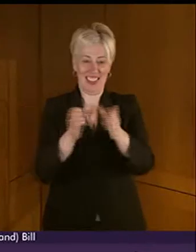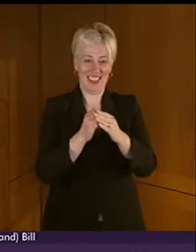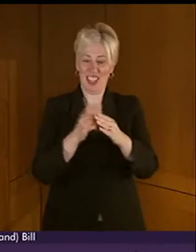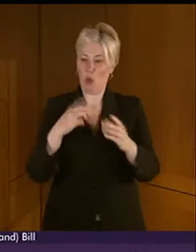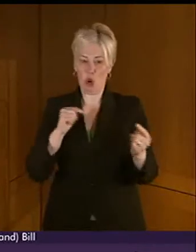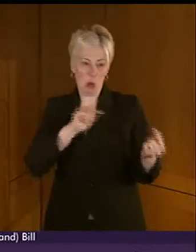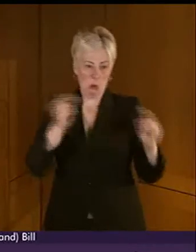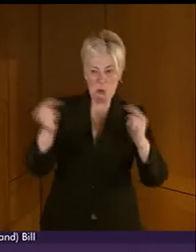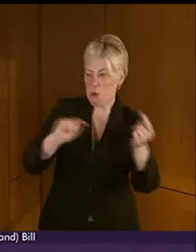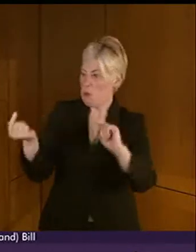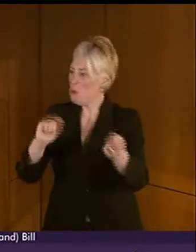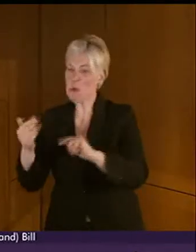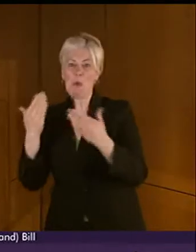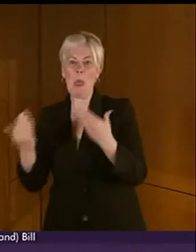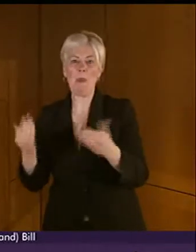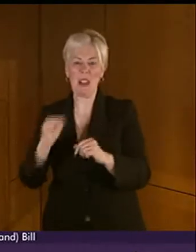streets of Scotland?